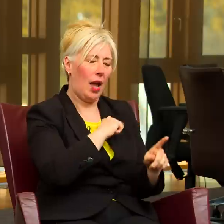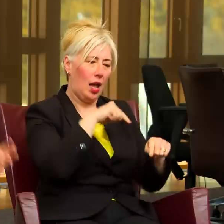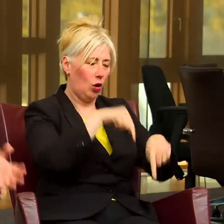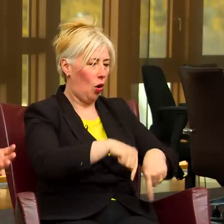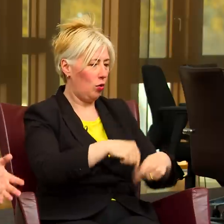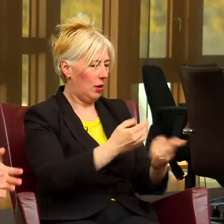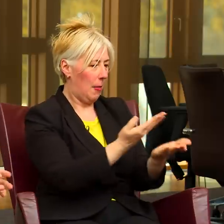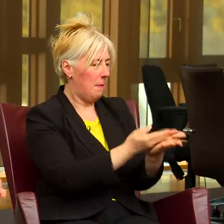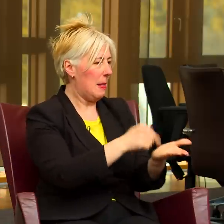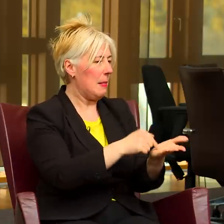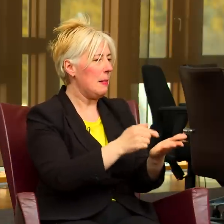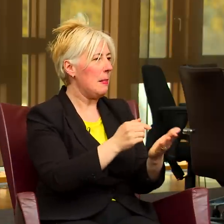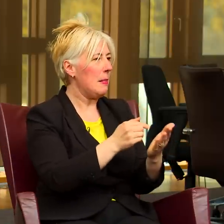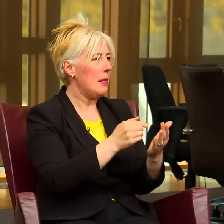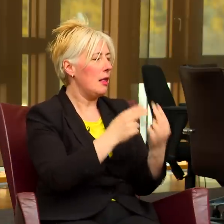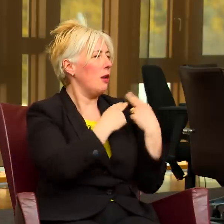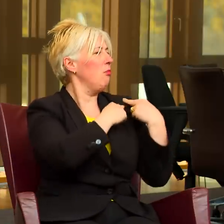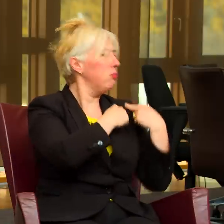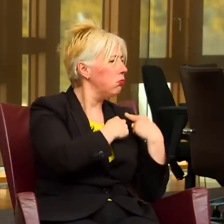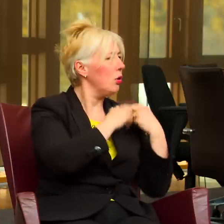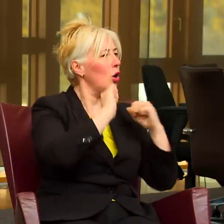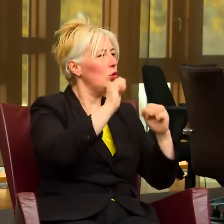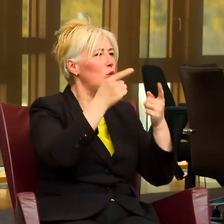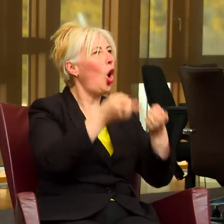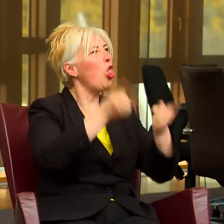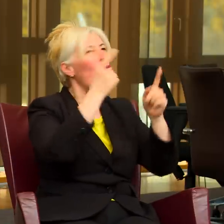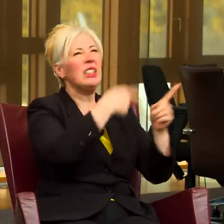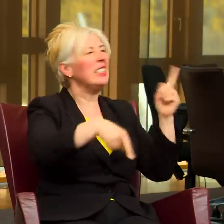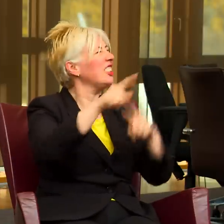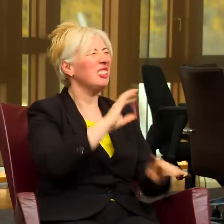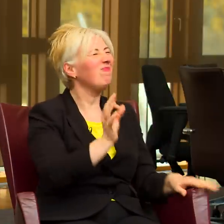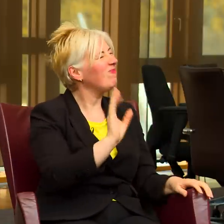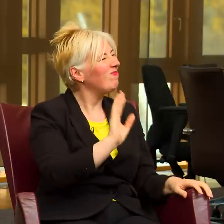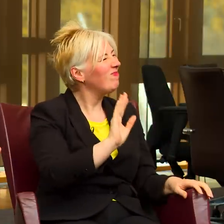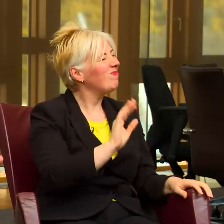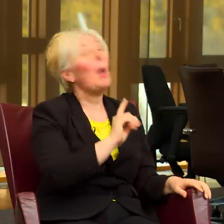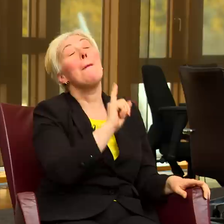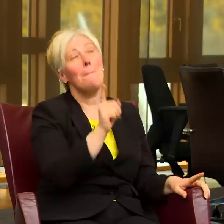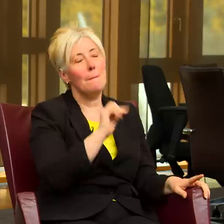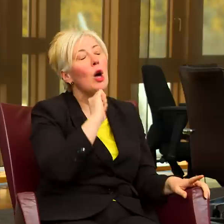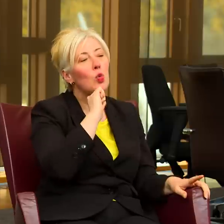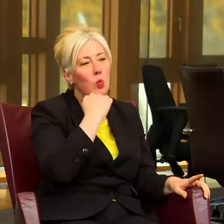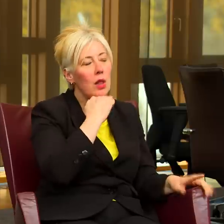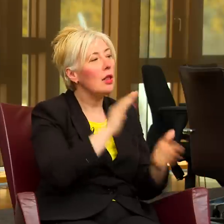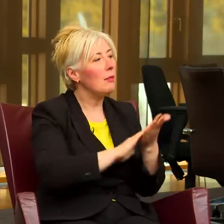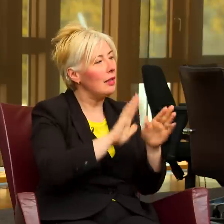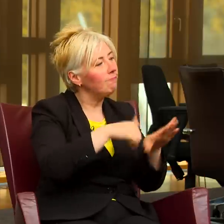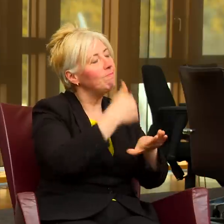lay any obligations on public services. But what it does do is it will do a number of things. will establish a planning framework to